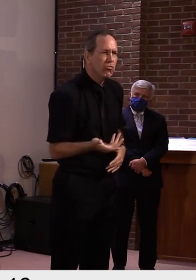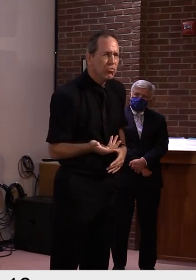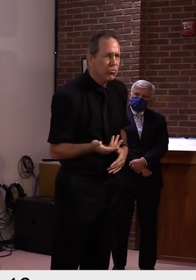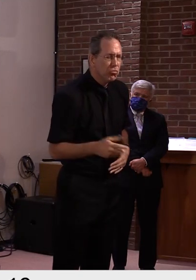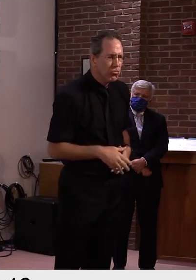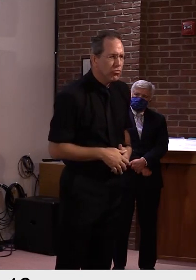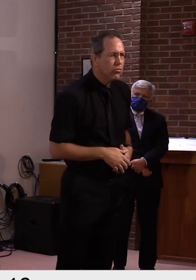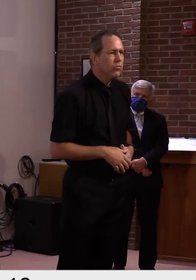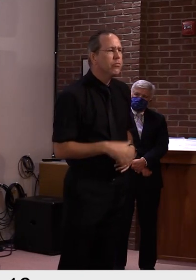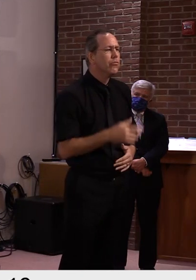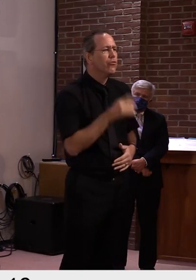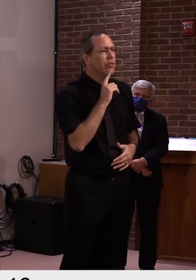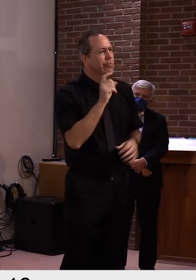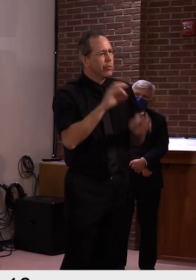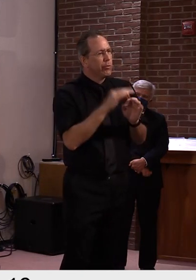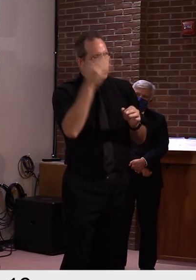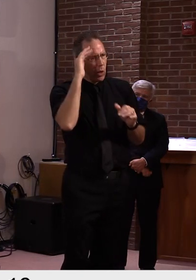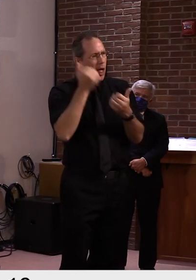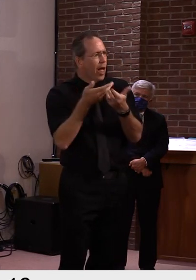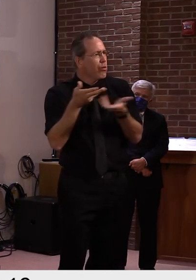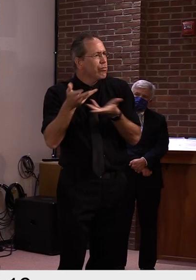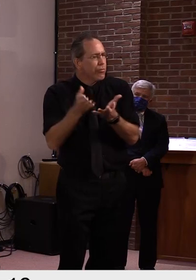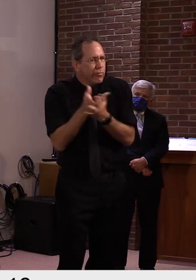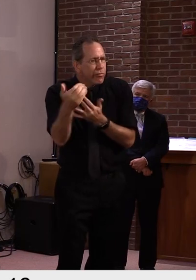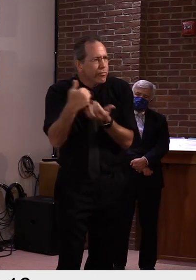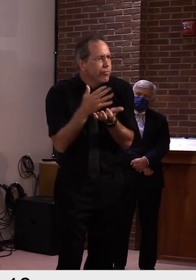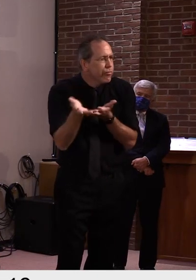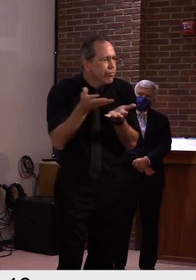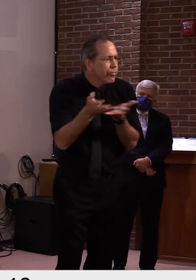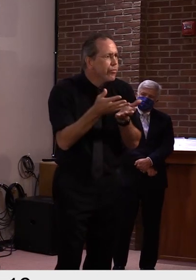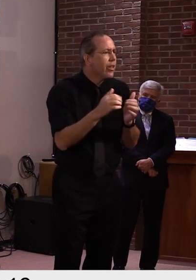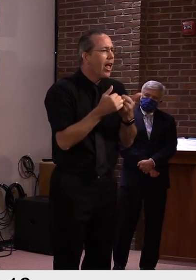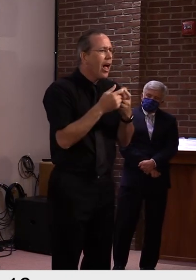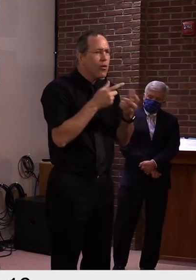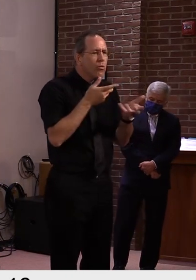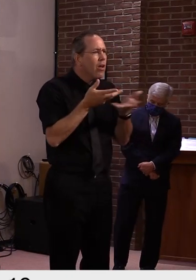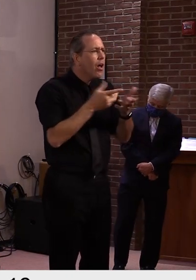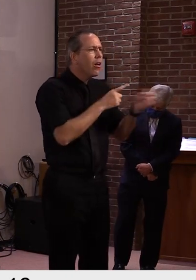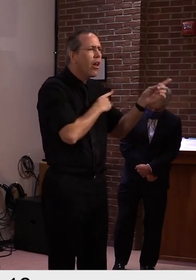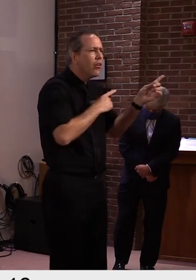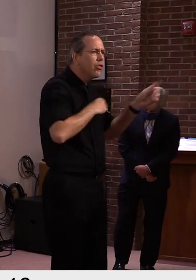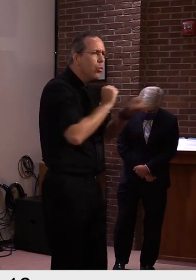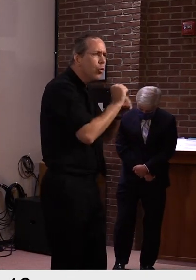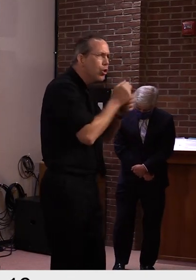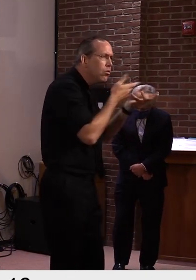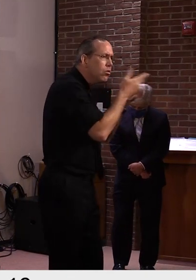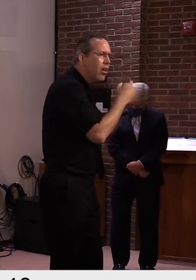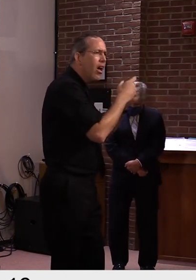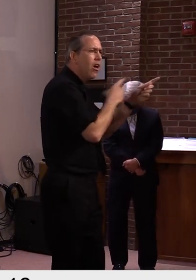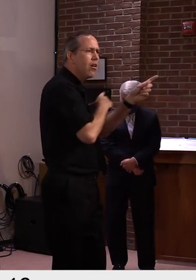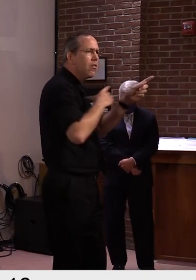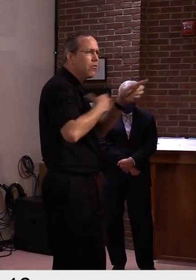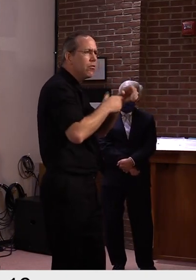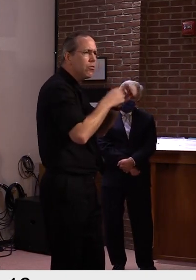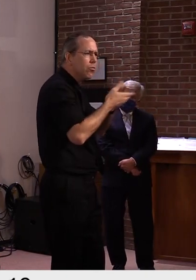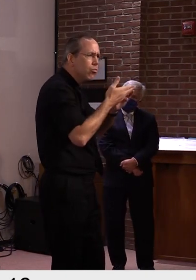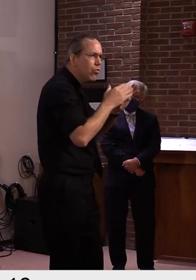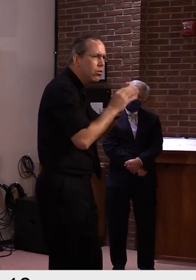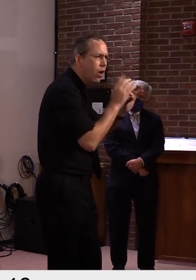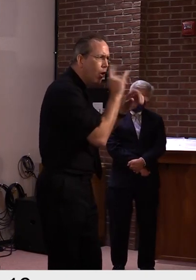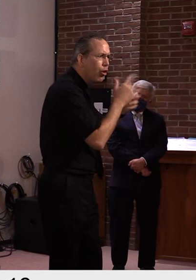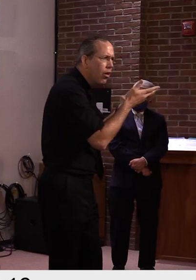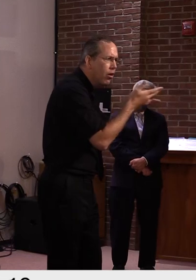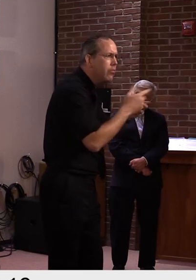uh, but certainly, uh, the position's important. Uh, it'd be important for me, uh, as well. And, um, for me, uh,